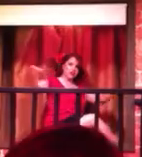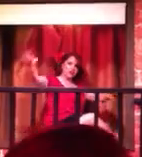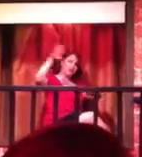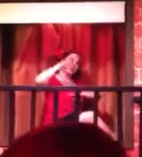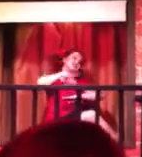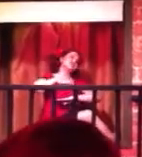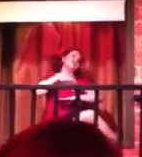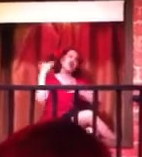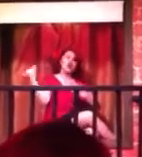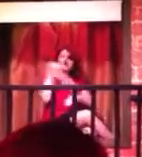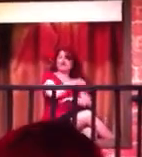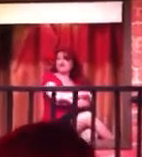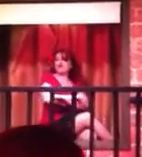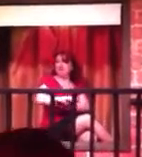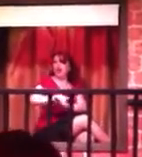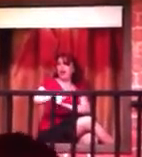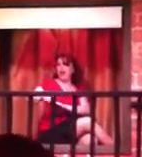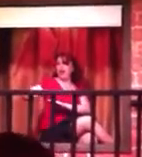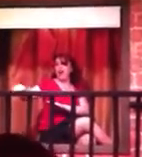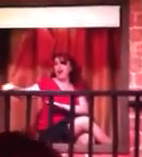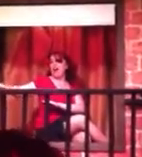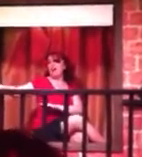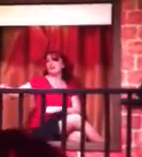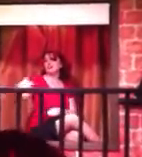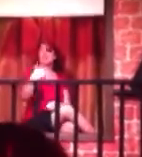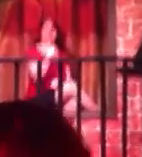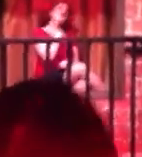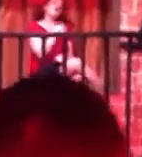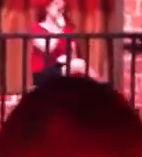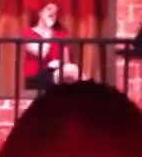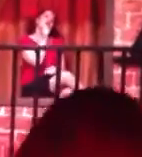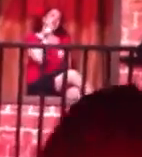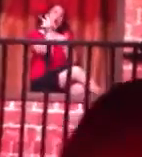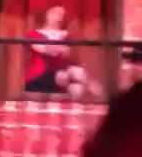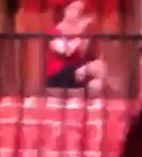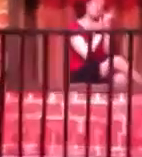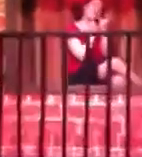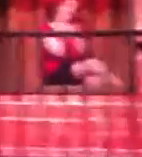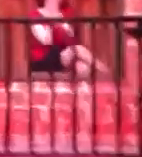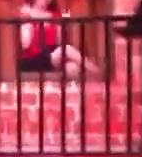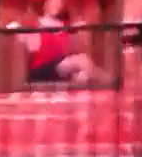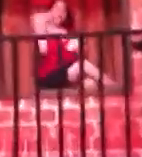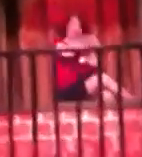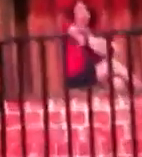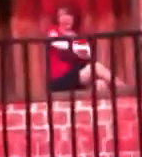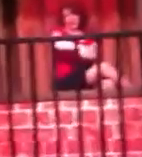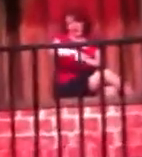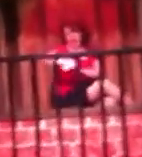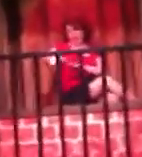We'll get her cakes tonight We'll have a little mix tonight